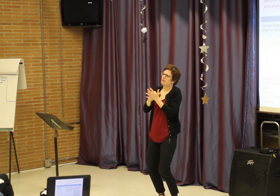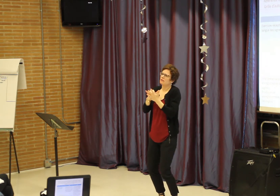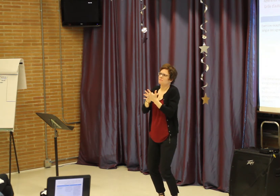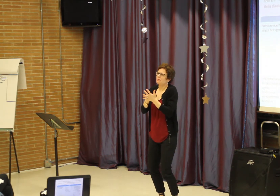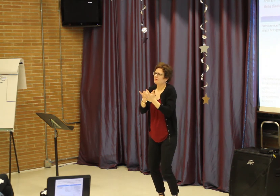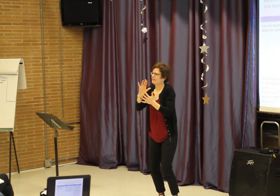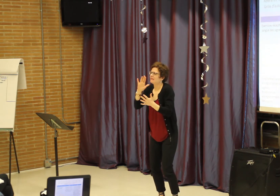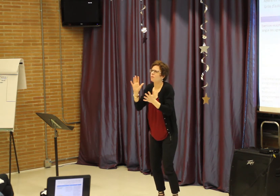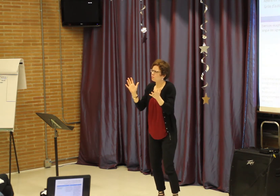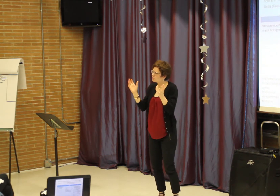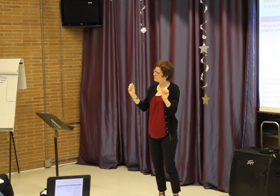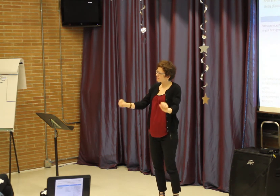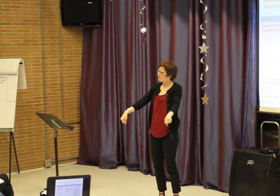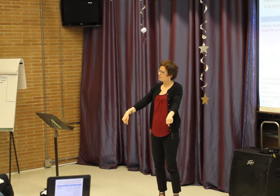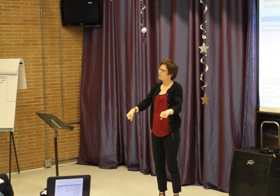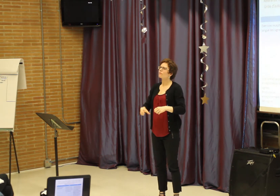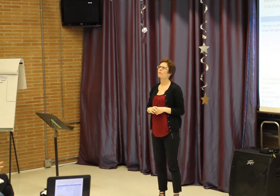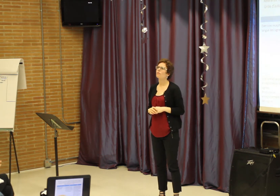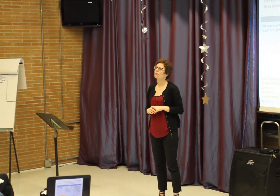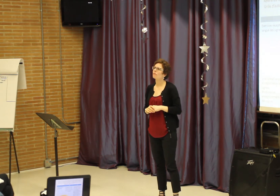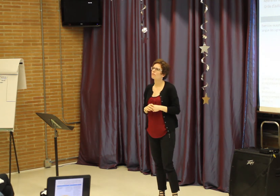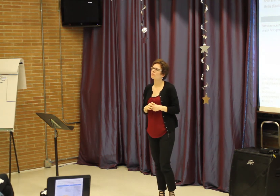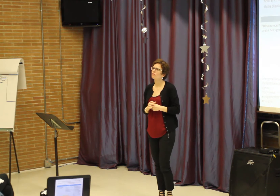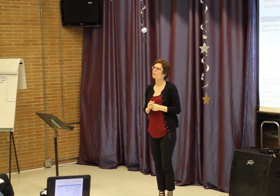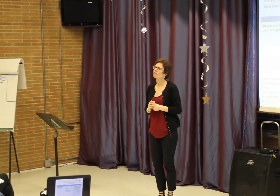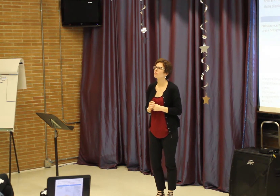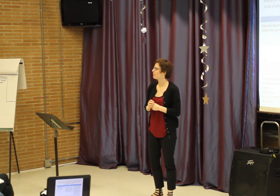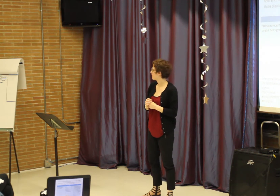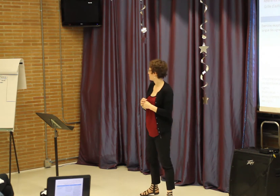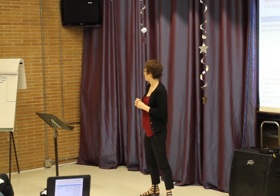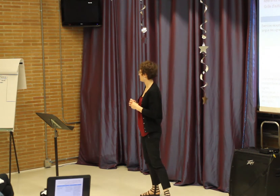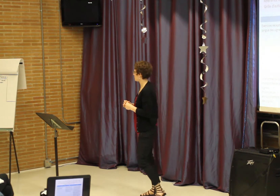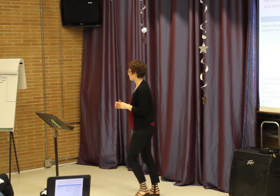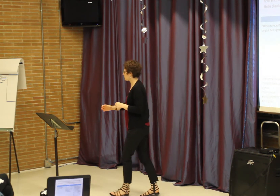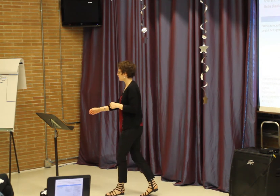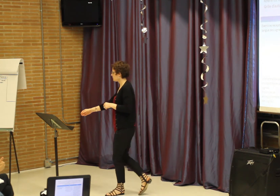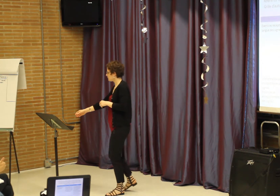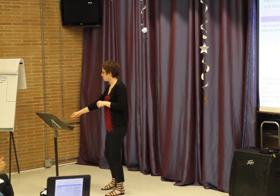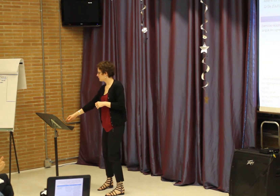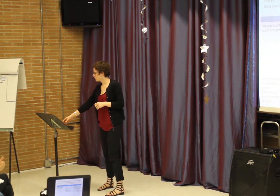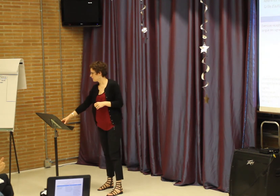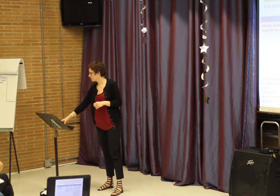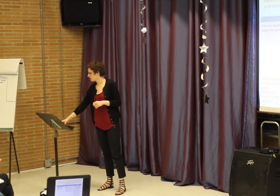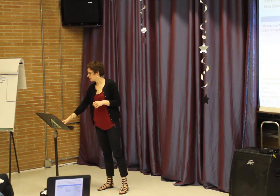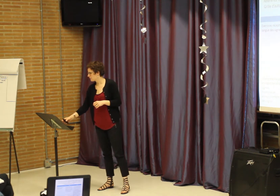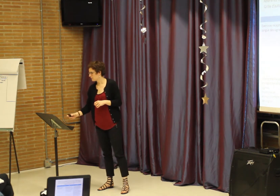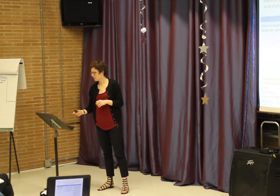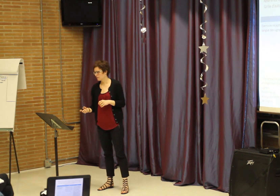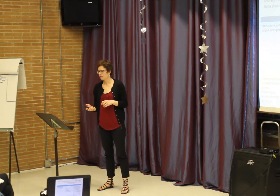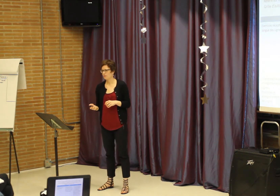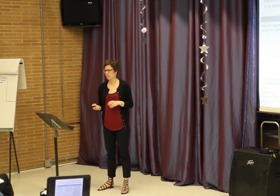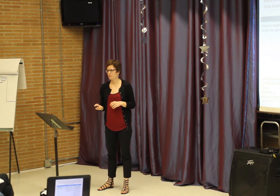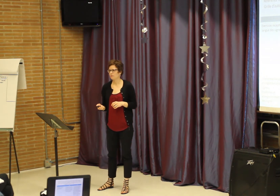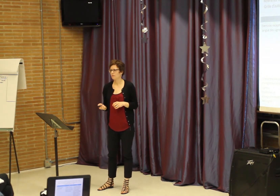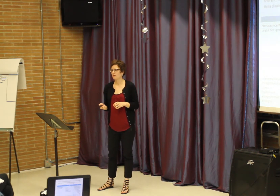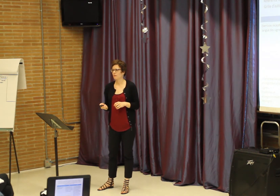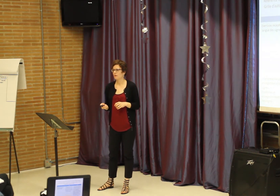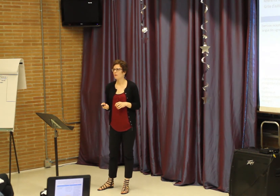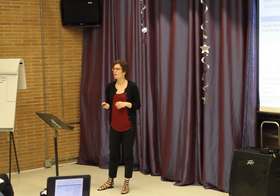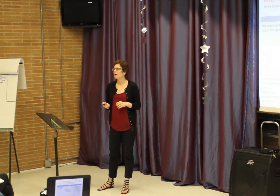It provides a sense of motivation to the parents. They can track their progress and feel empowered about